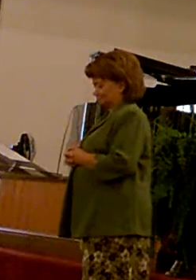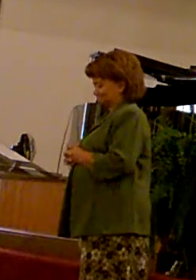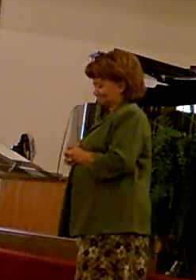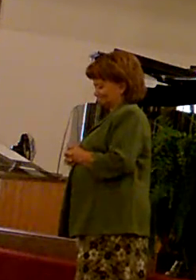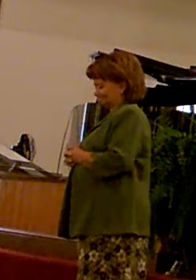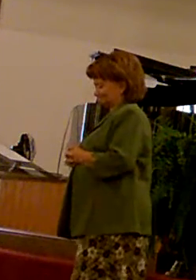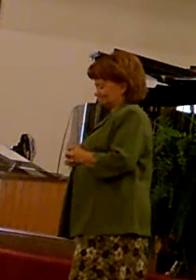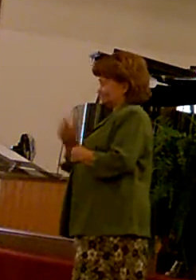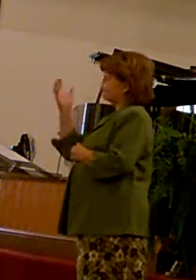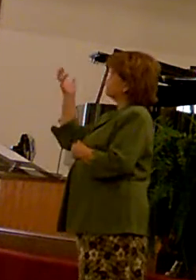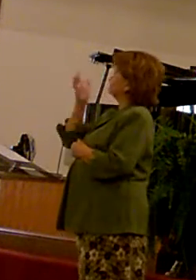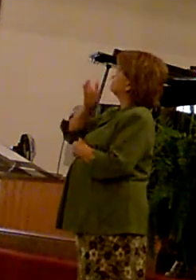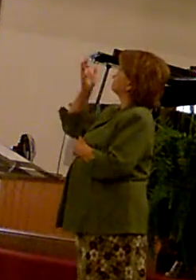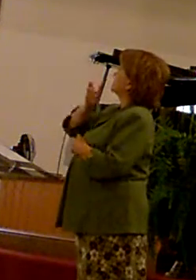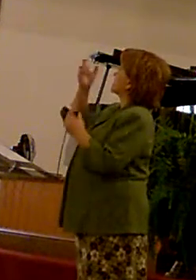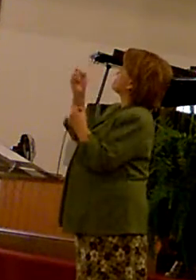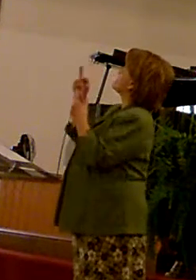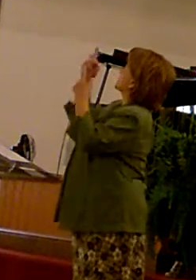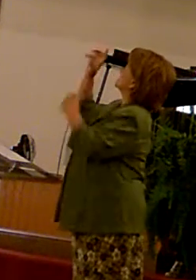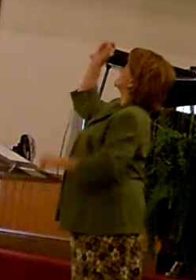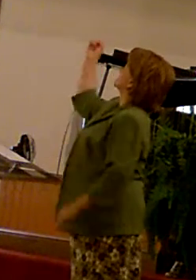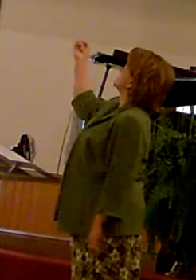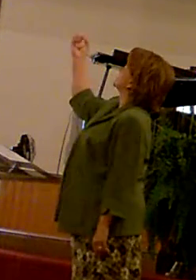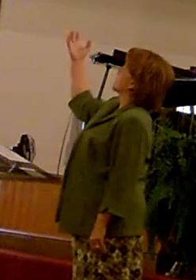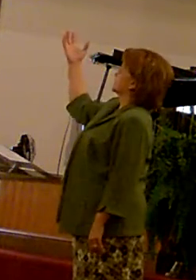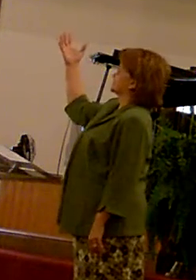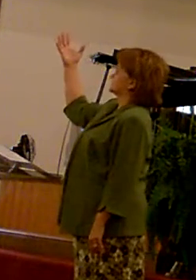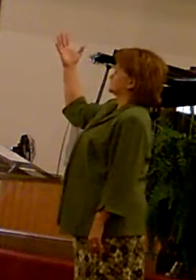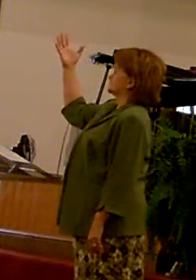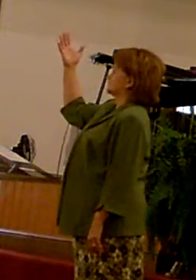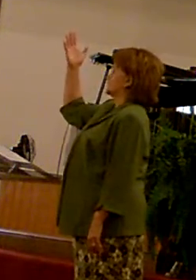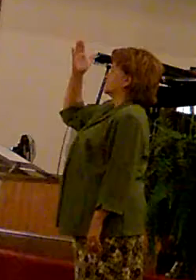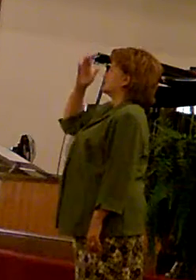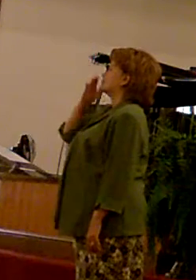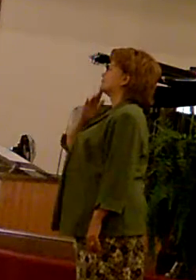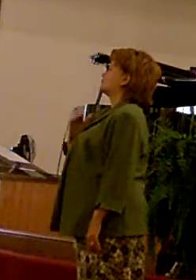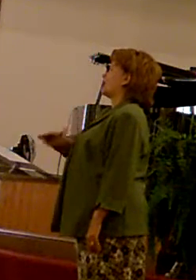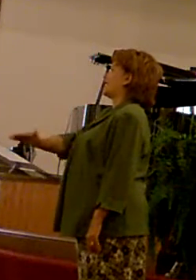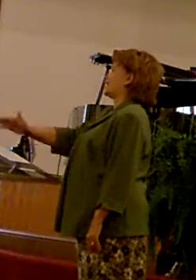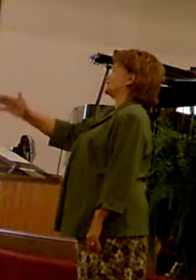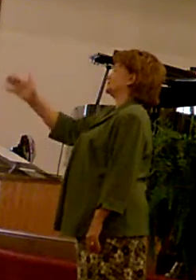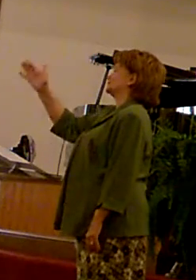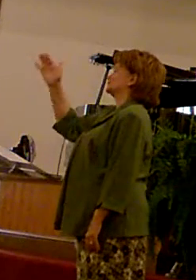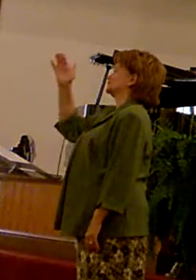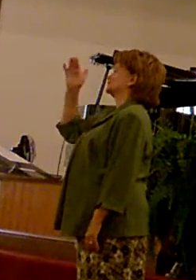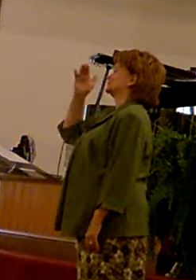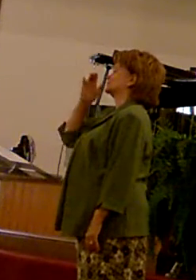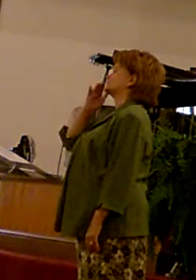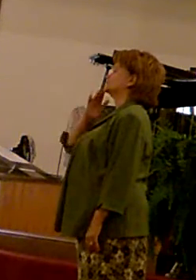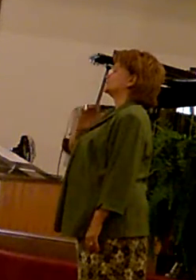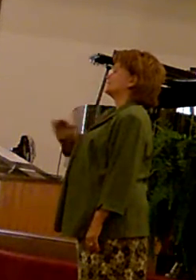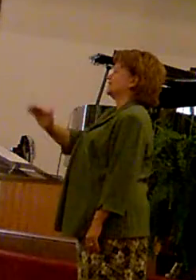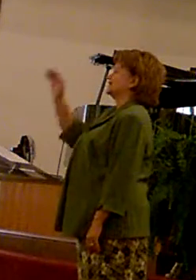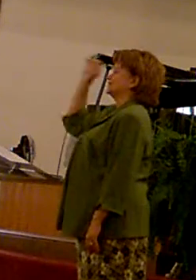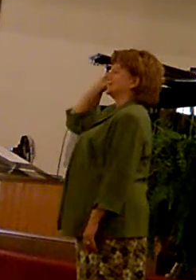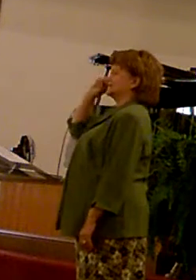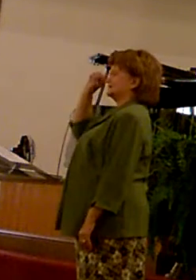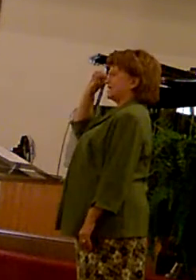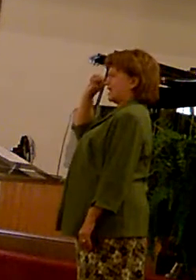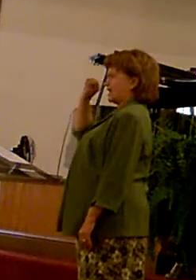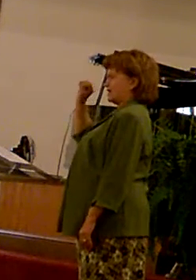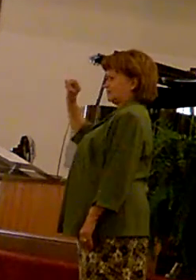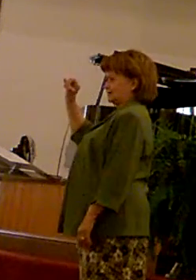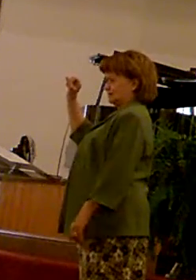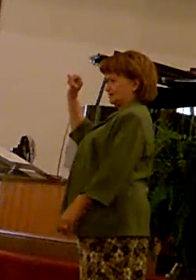Amazing grace, oh how sweet the sound